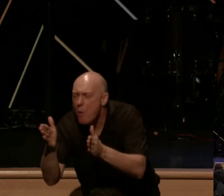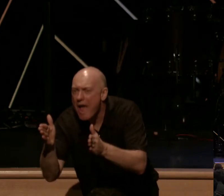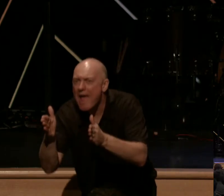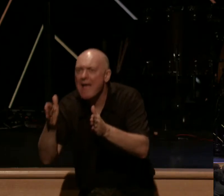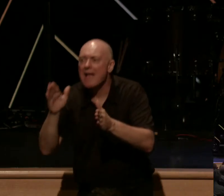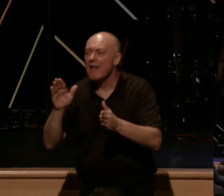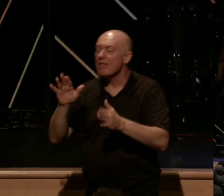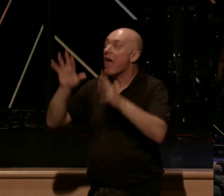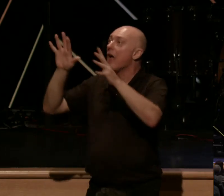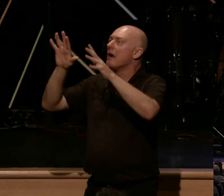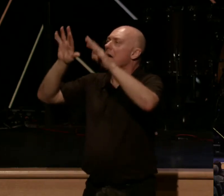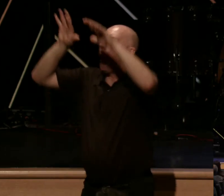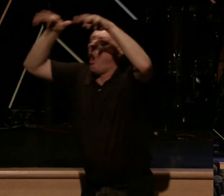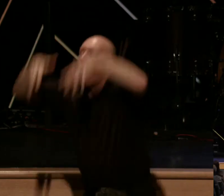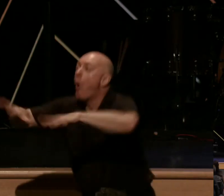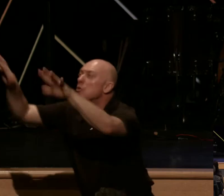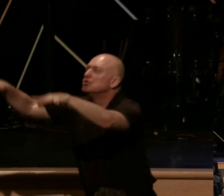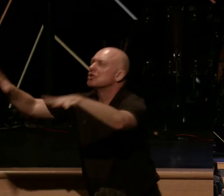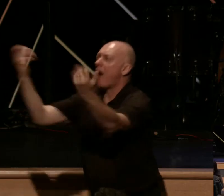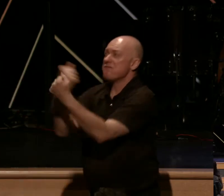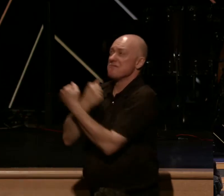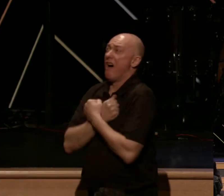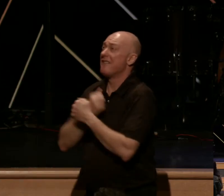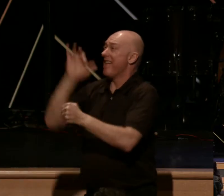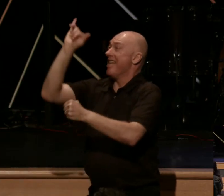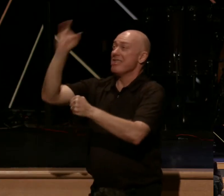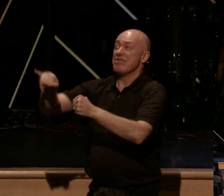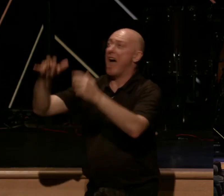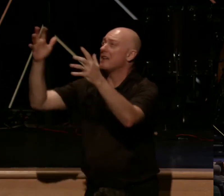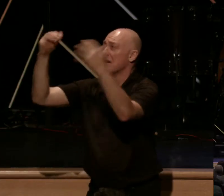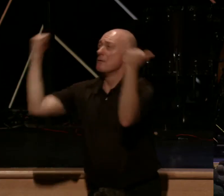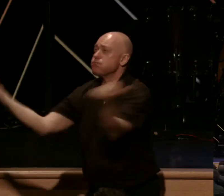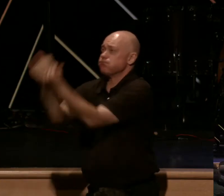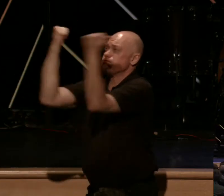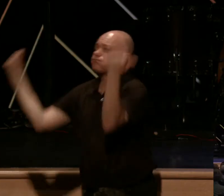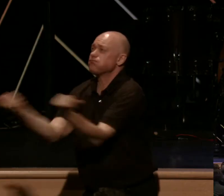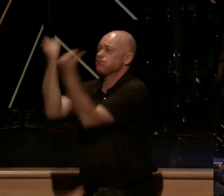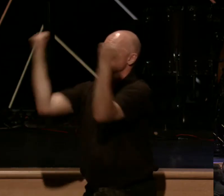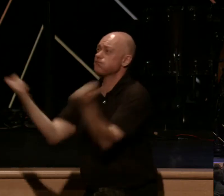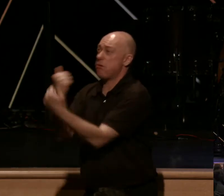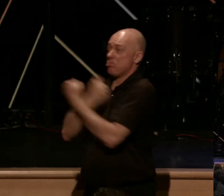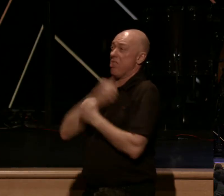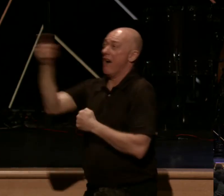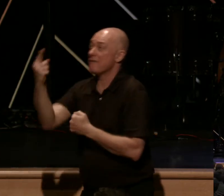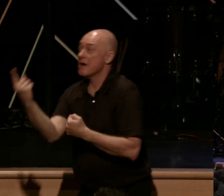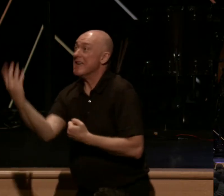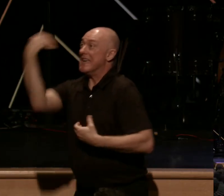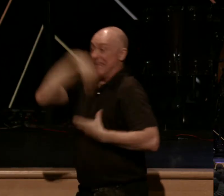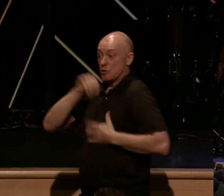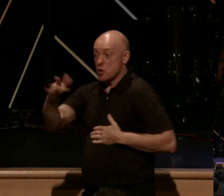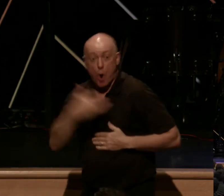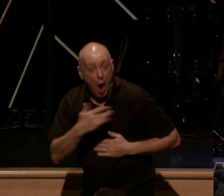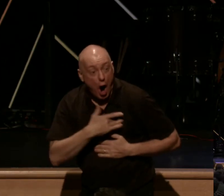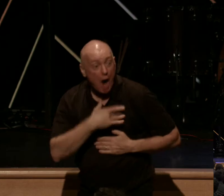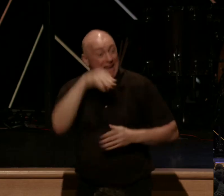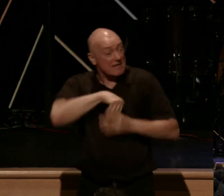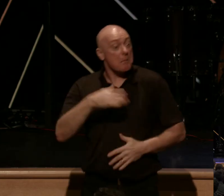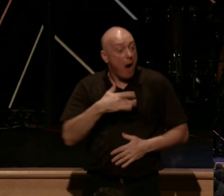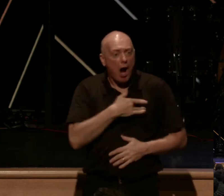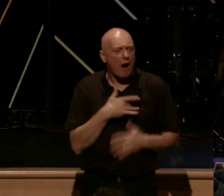ocean of love, this endless ocean of love can be poured into your heart and into mine is